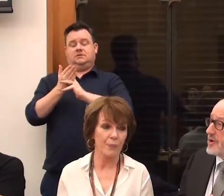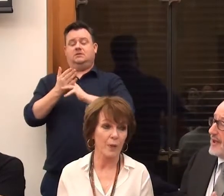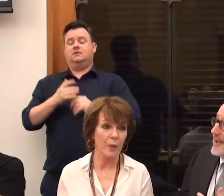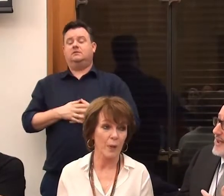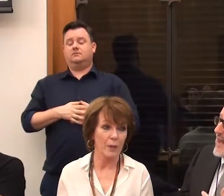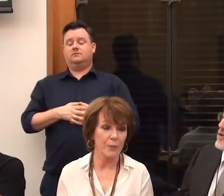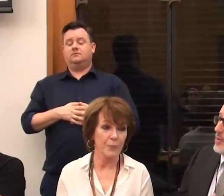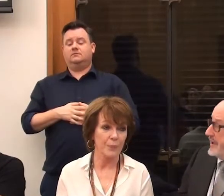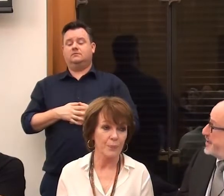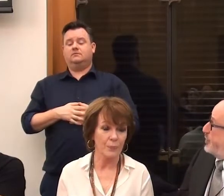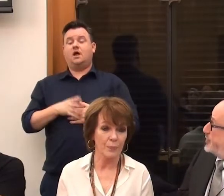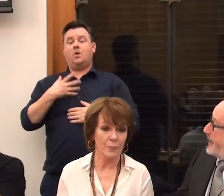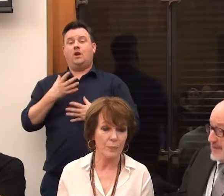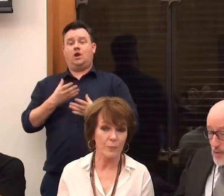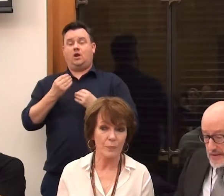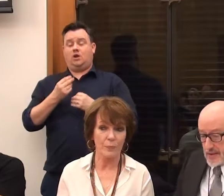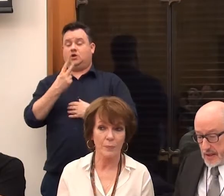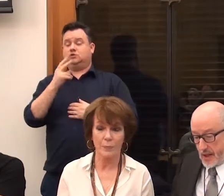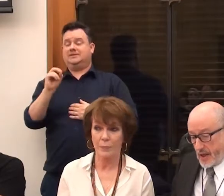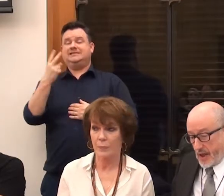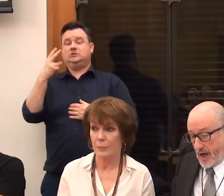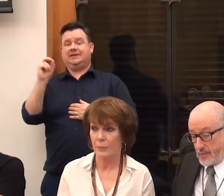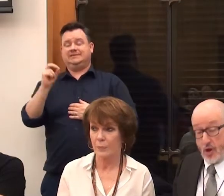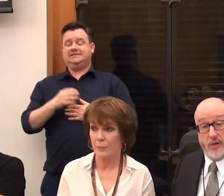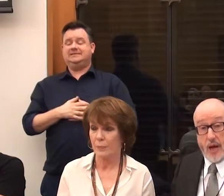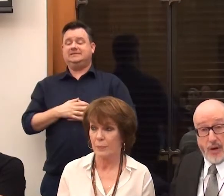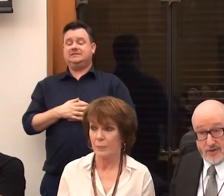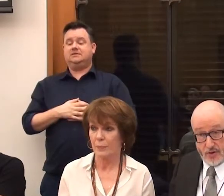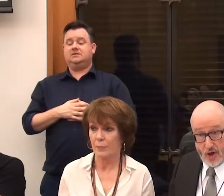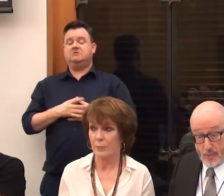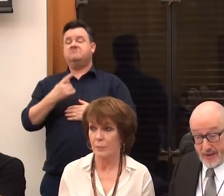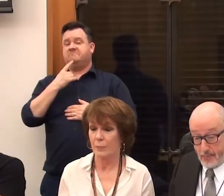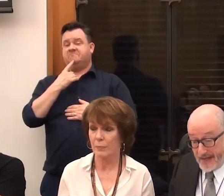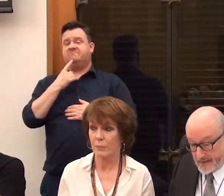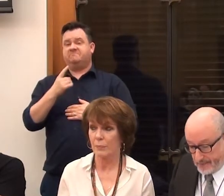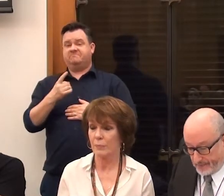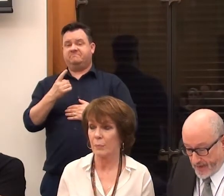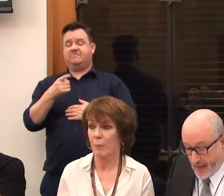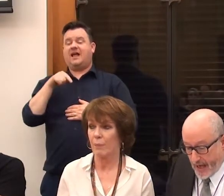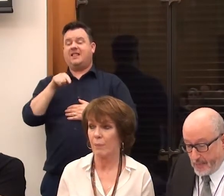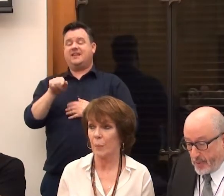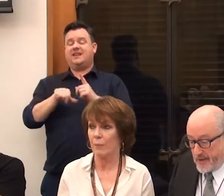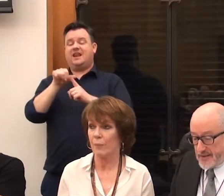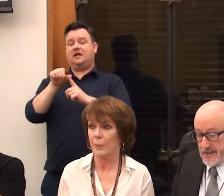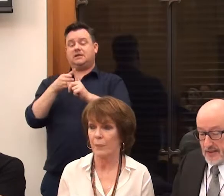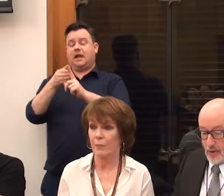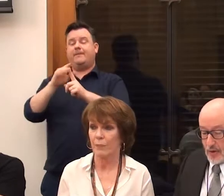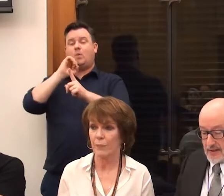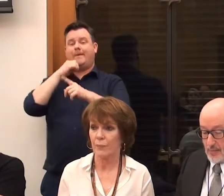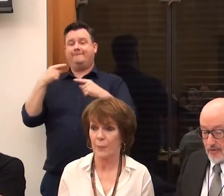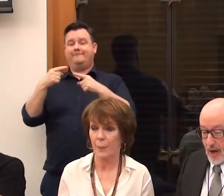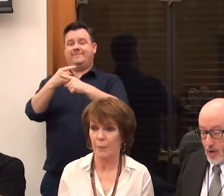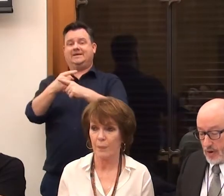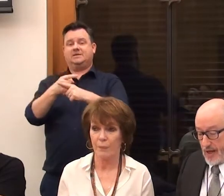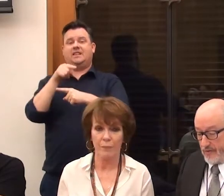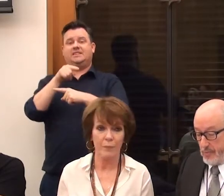lurch inexorably towards 2020, I'm certain that that milestone is going to be missed. But this is still a good